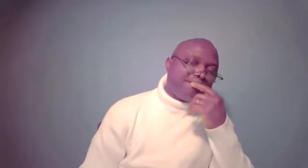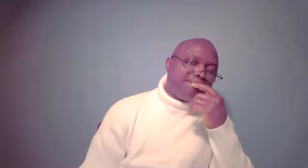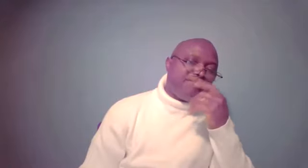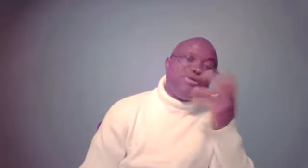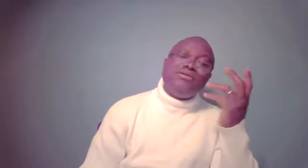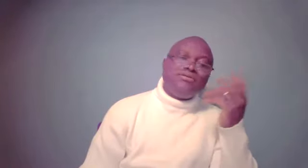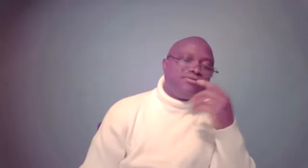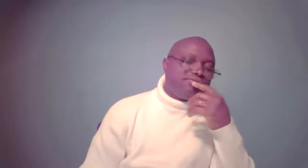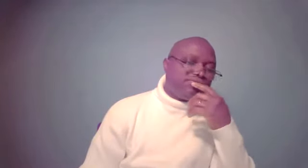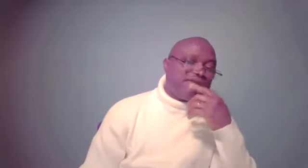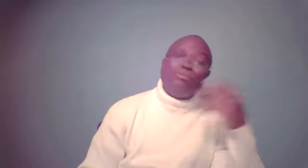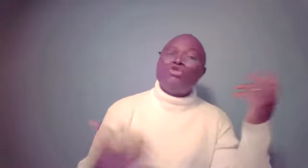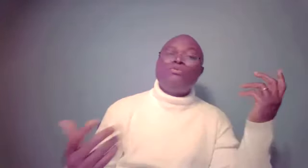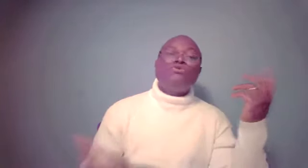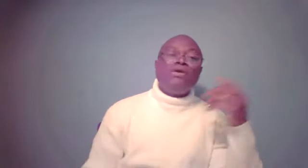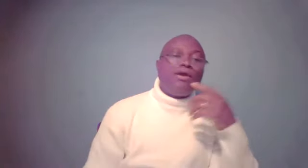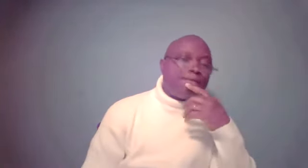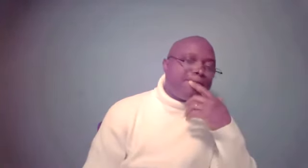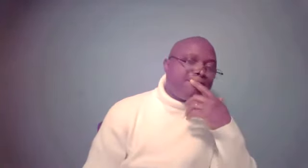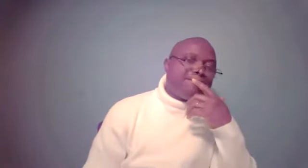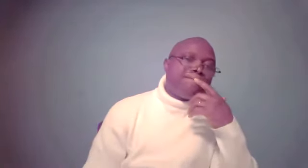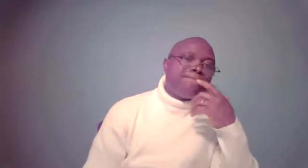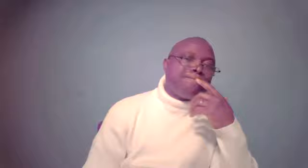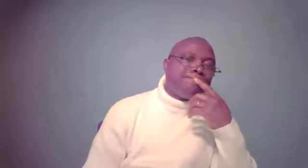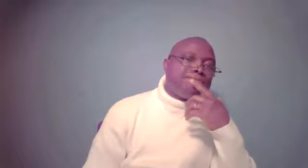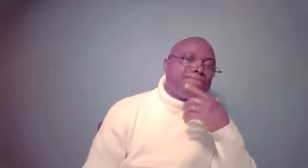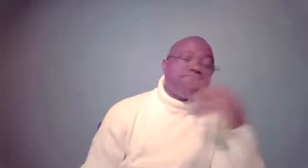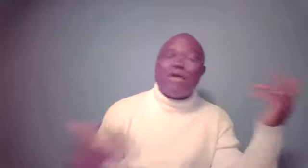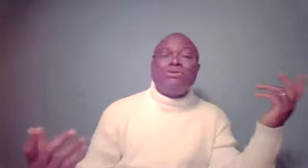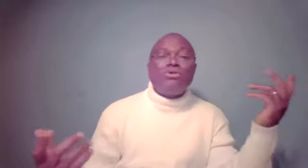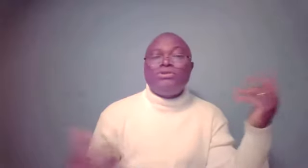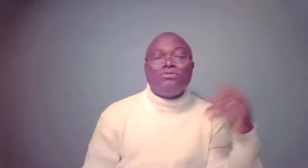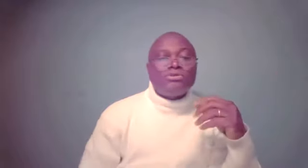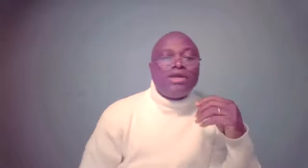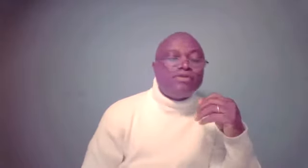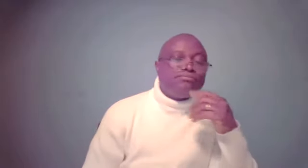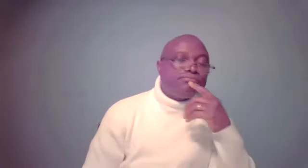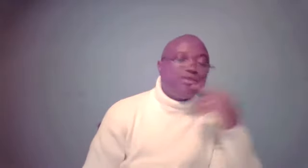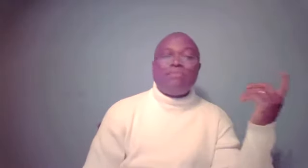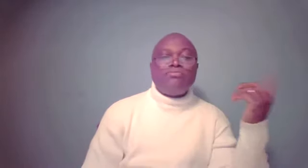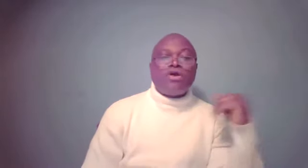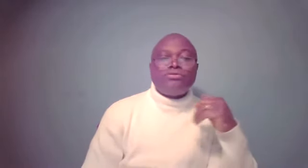Please, I'm not supposed to be here. I was sold into slavery by my brothers.